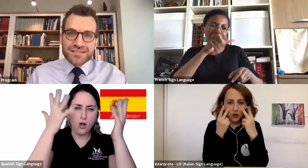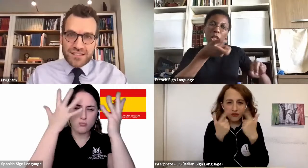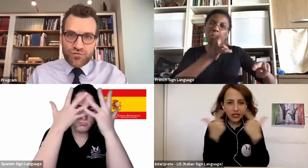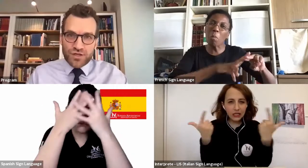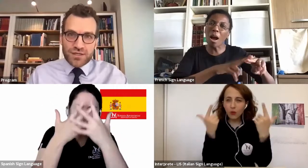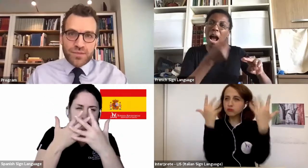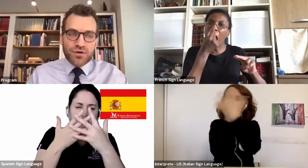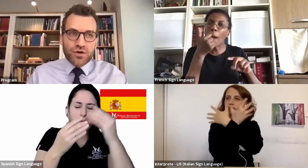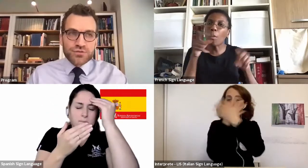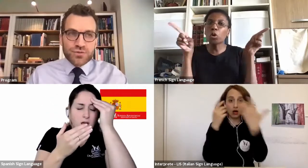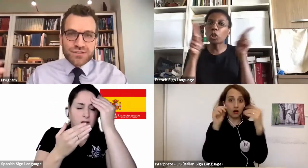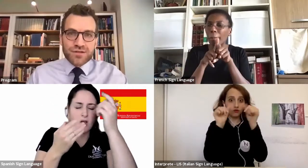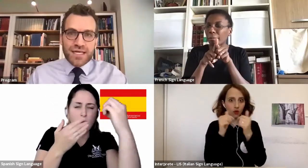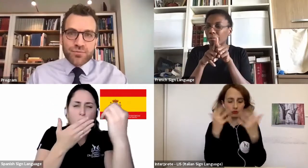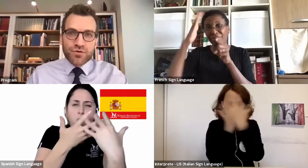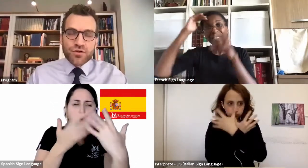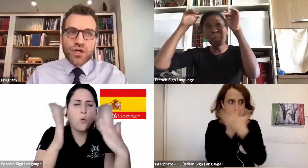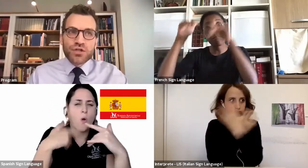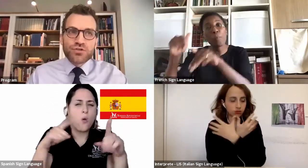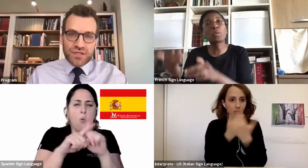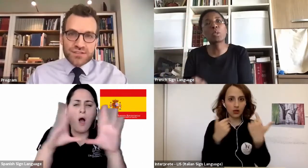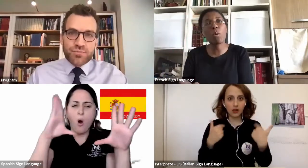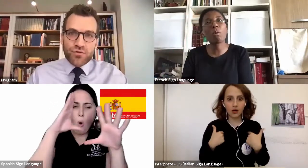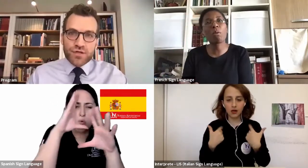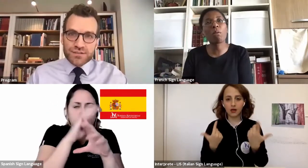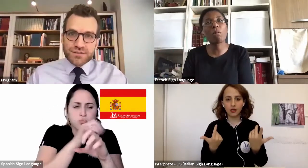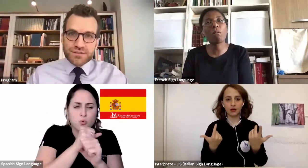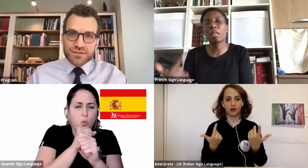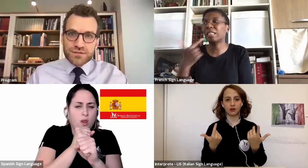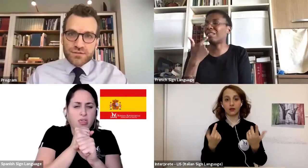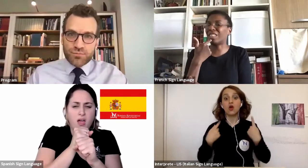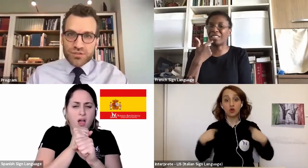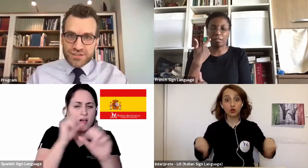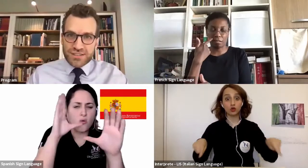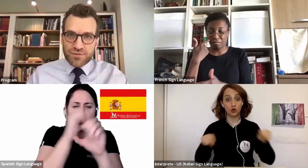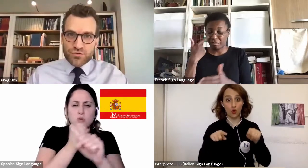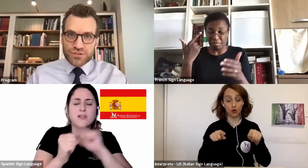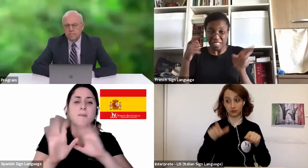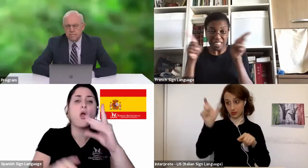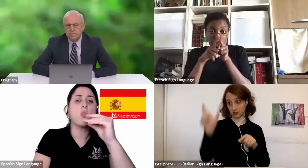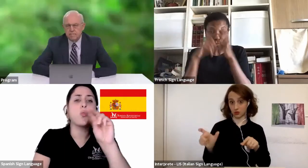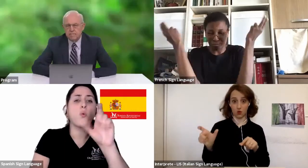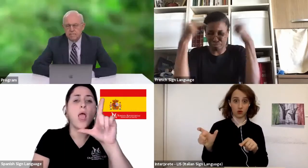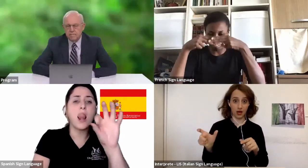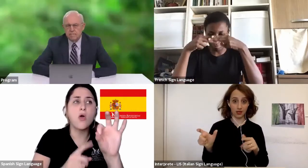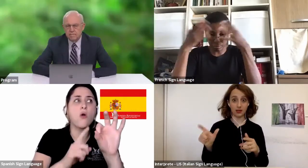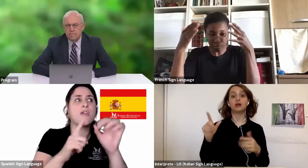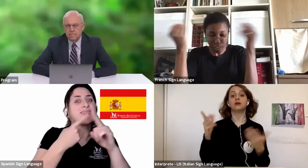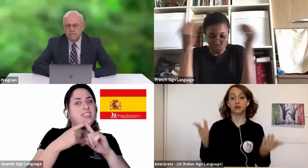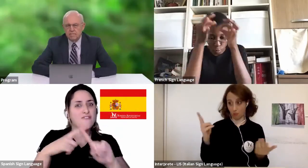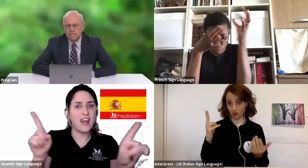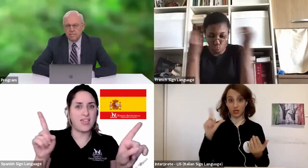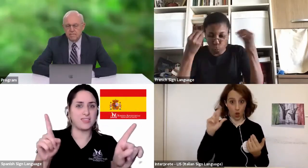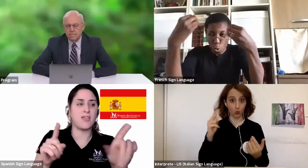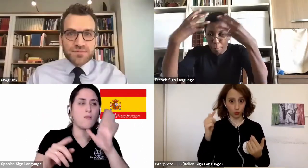it's different, because we're still able to experience positive emotions, also in the midst of grief. And